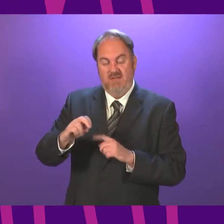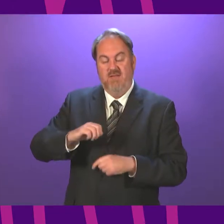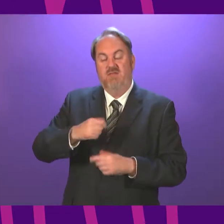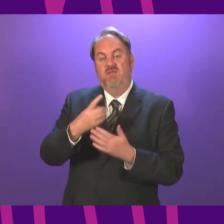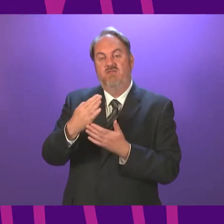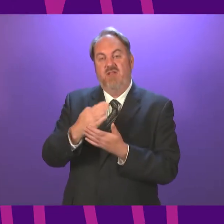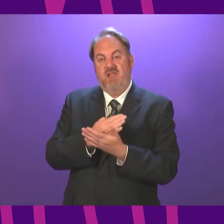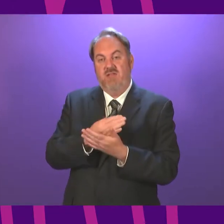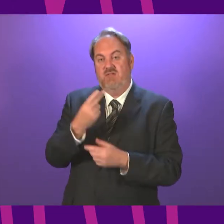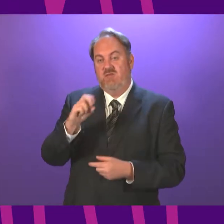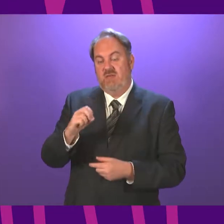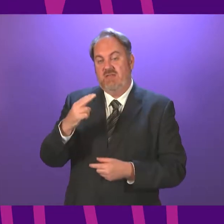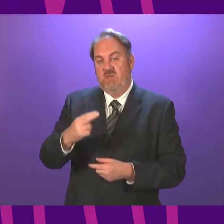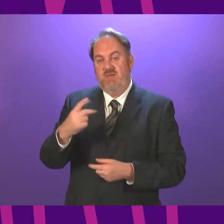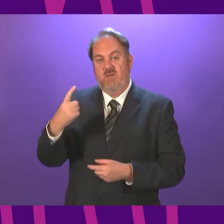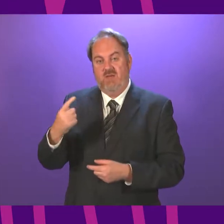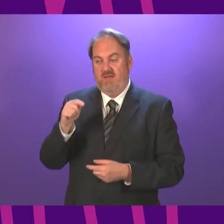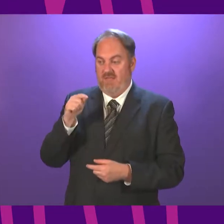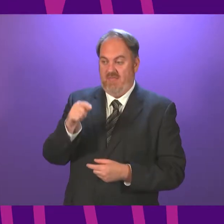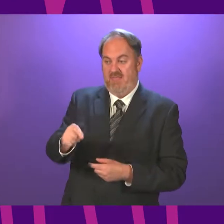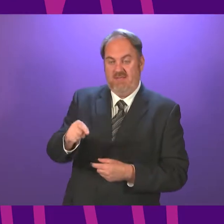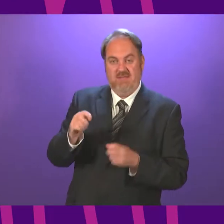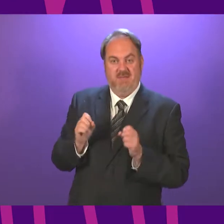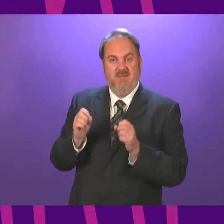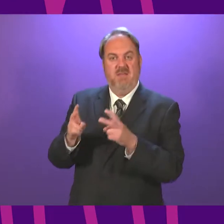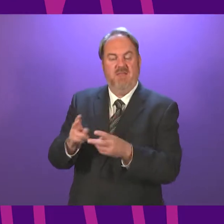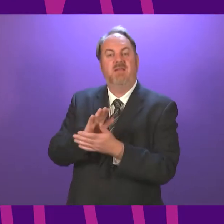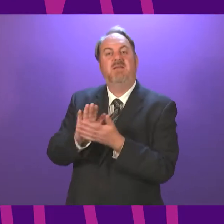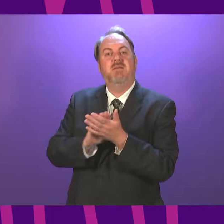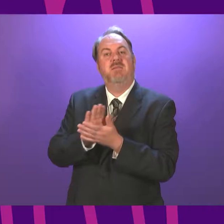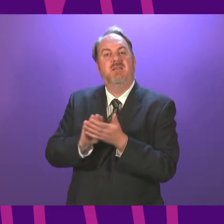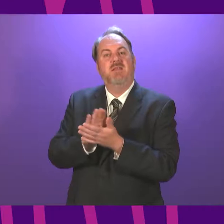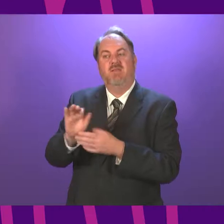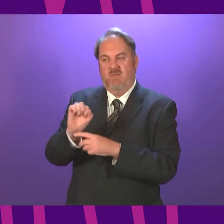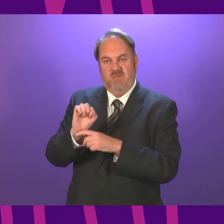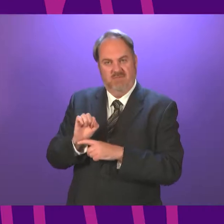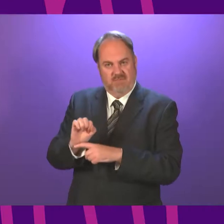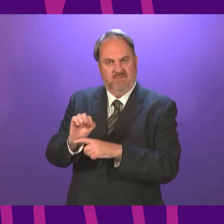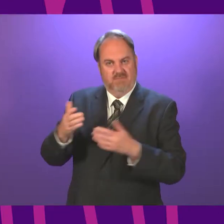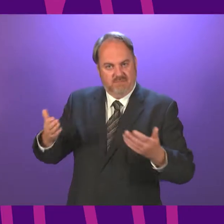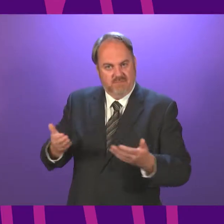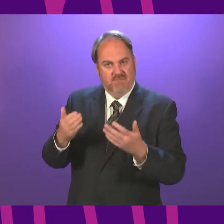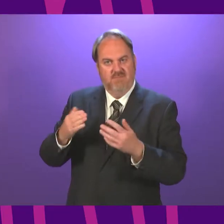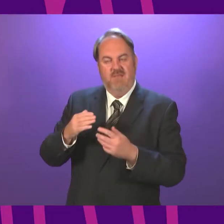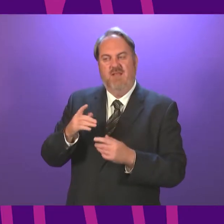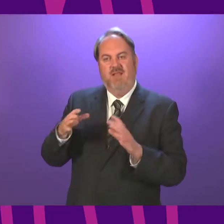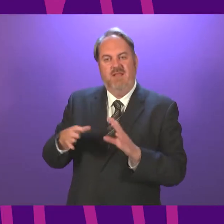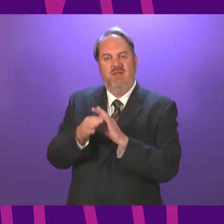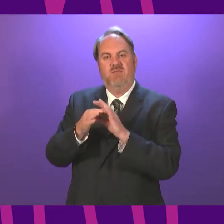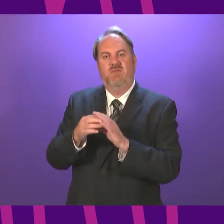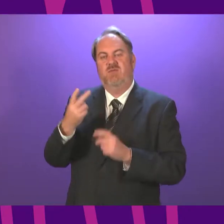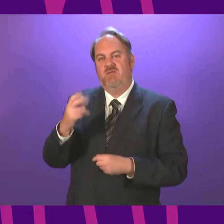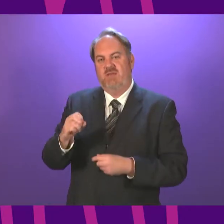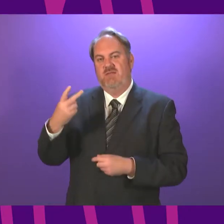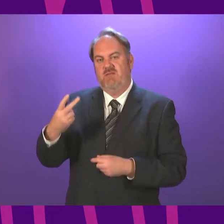Regulations 2021. This instrument makes further amendments to the Health Protection Coronavirus International Travel Regulation 2020 and